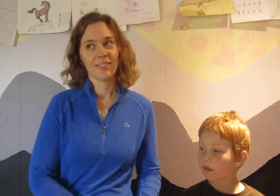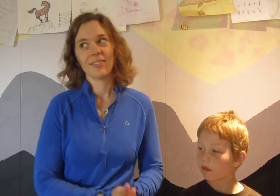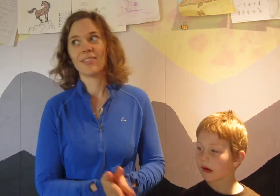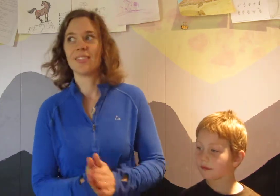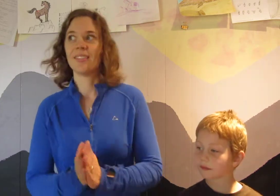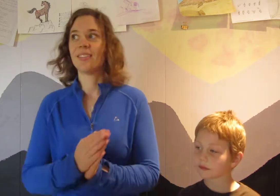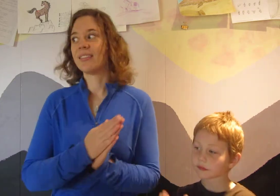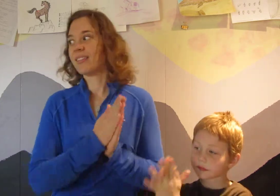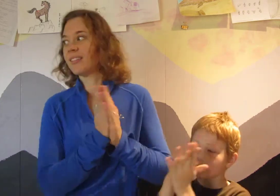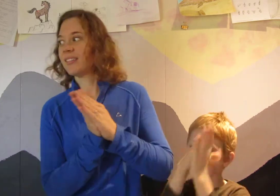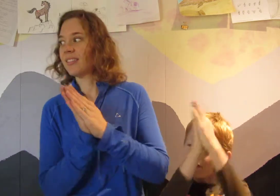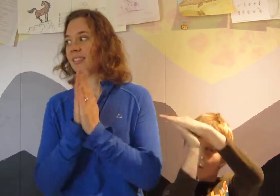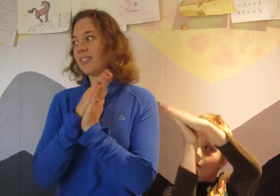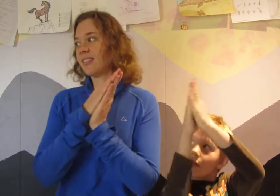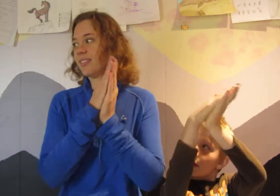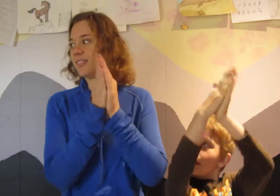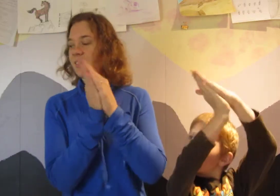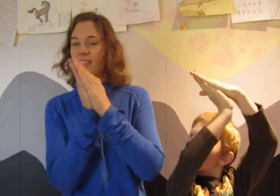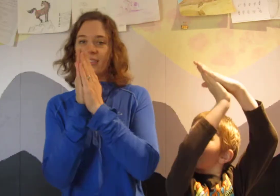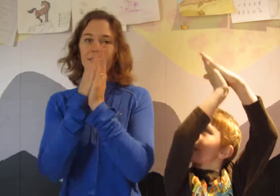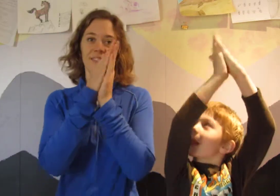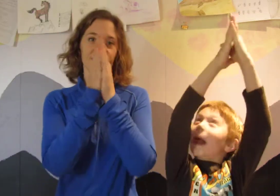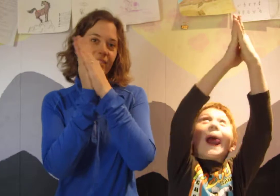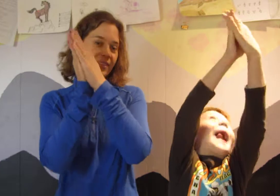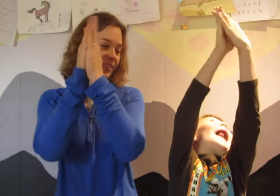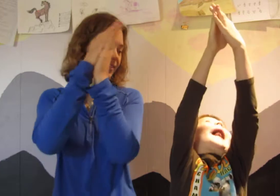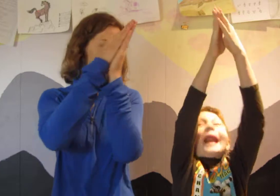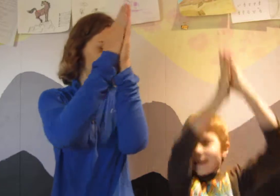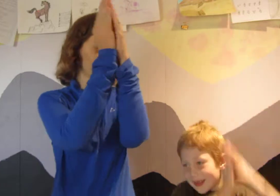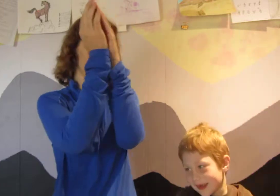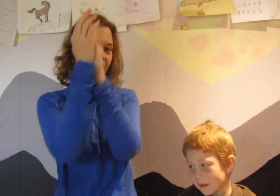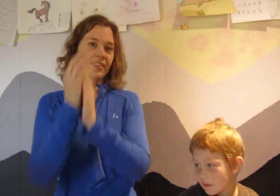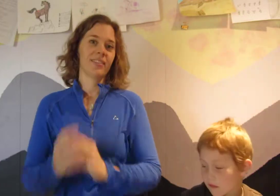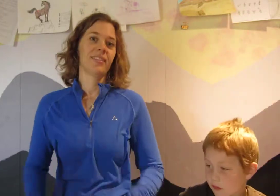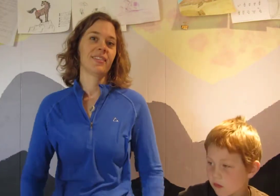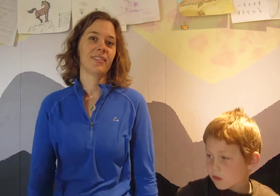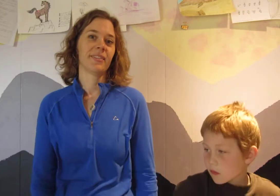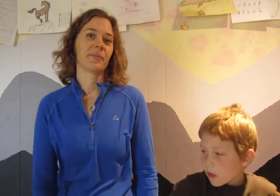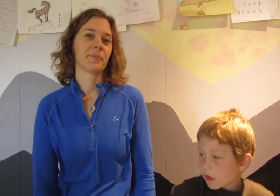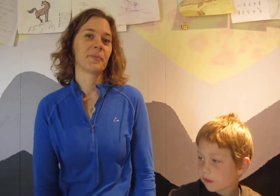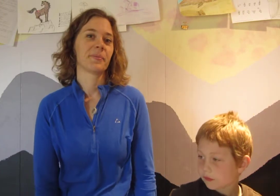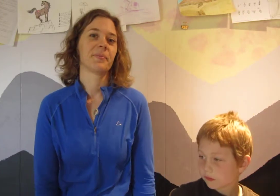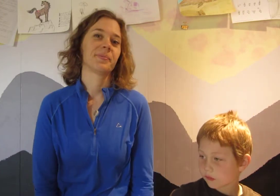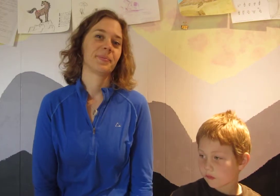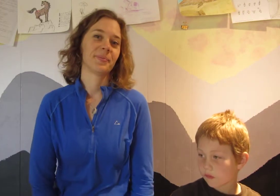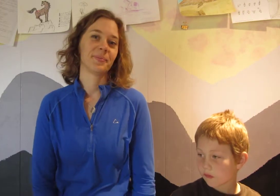seed plants? Some types of seed plants are